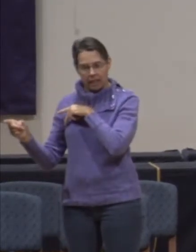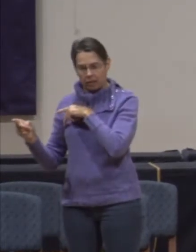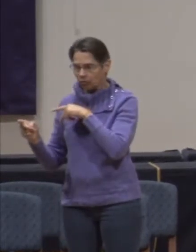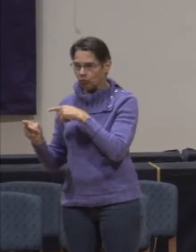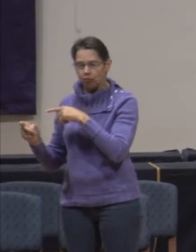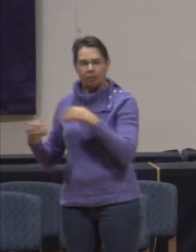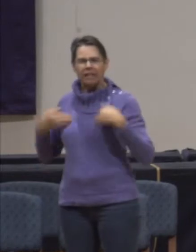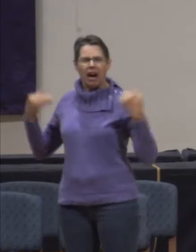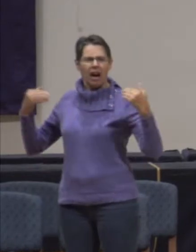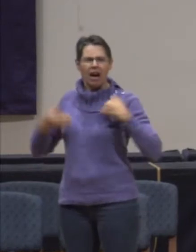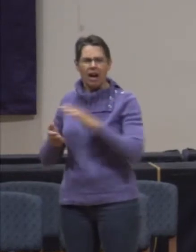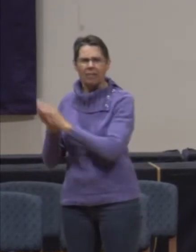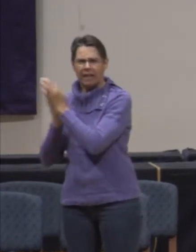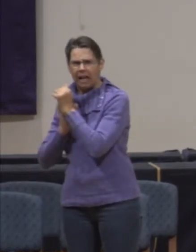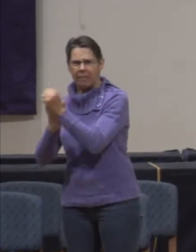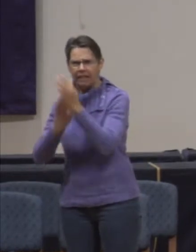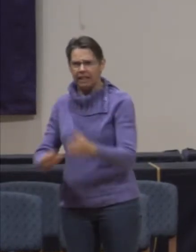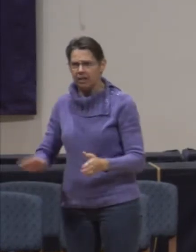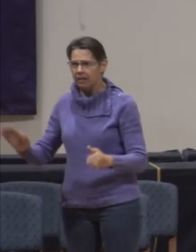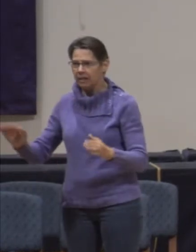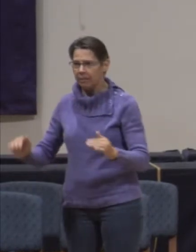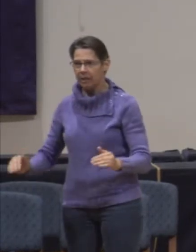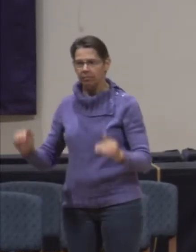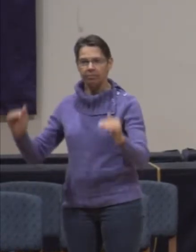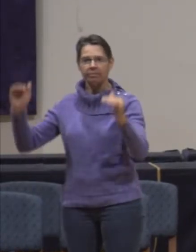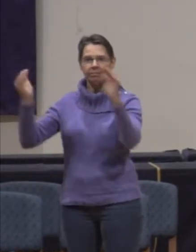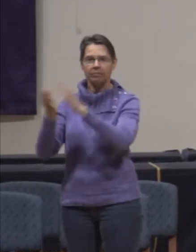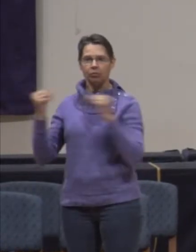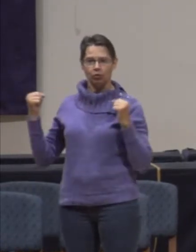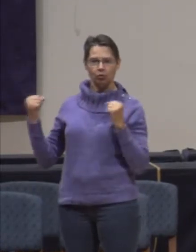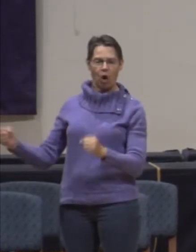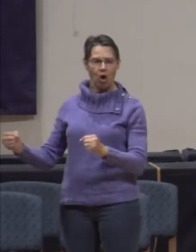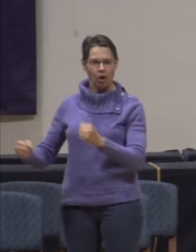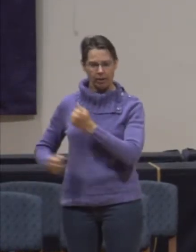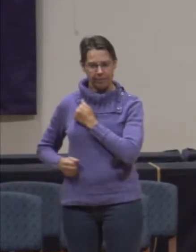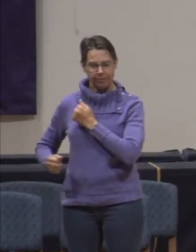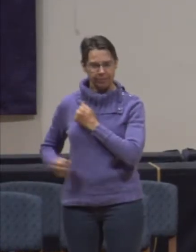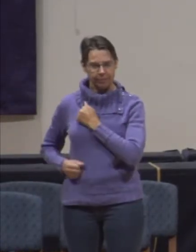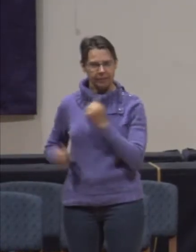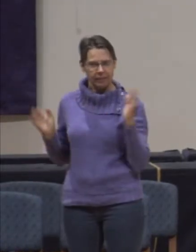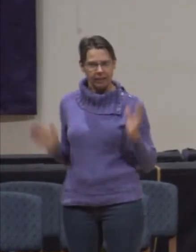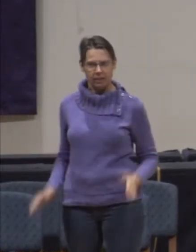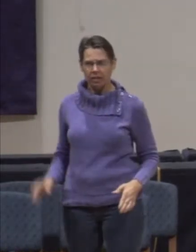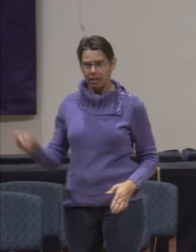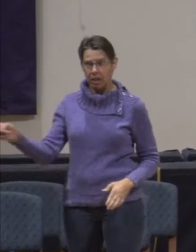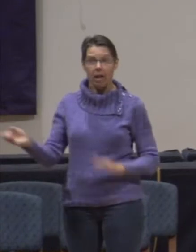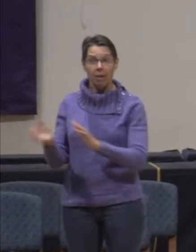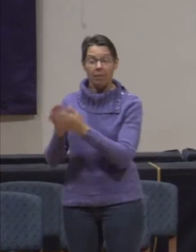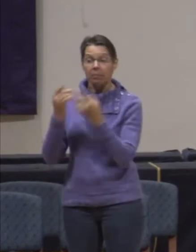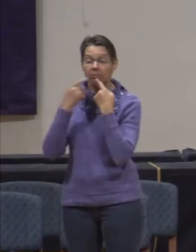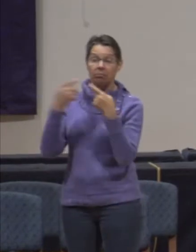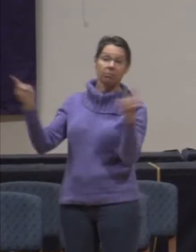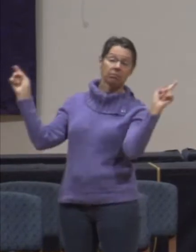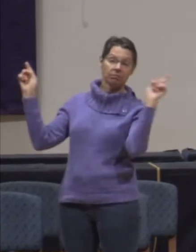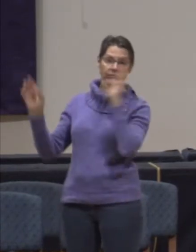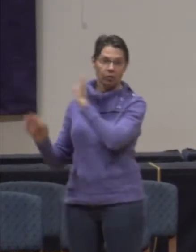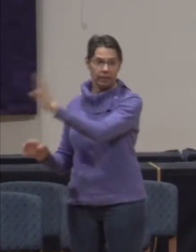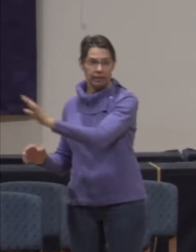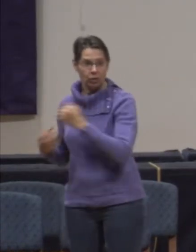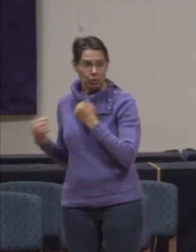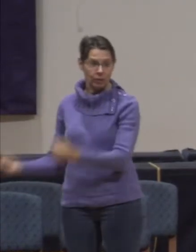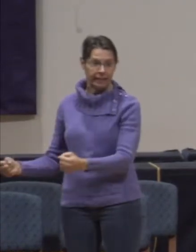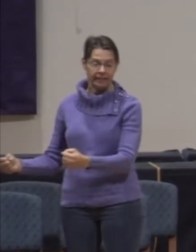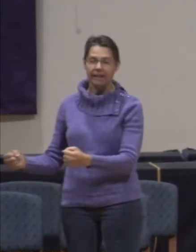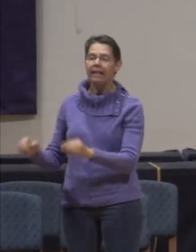As David rises up and becomes strong militarily and it becomes known for his strength, it's clear that he will be